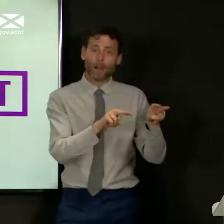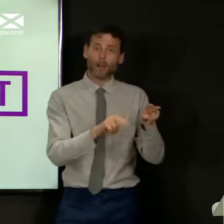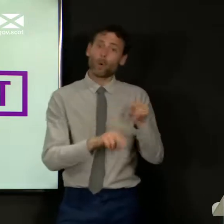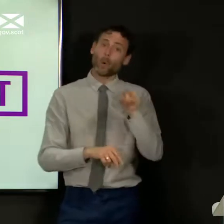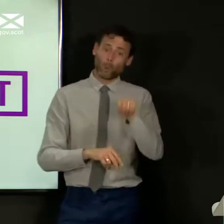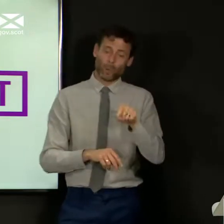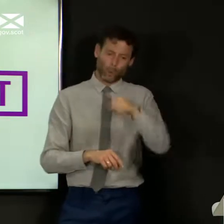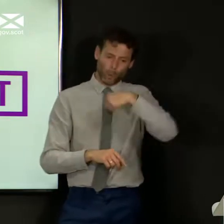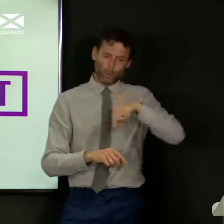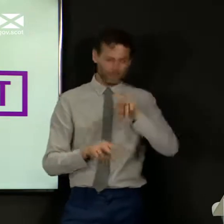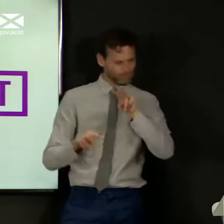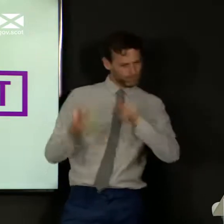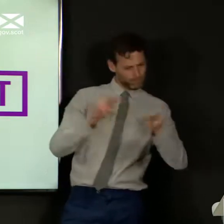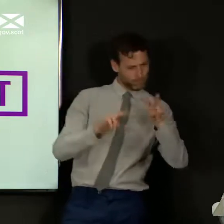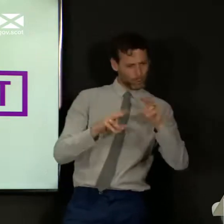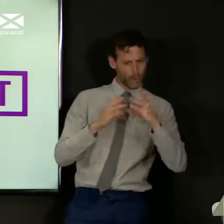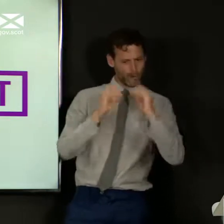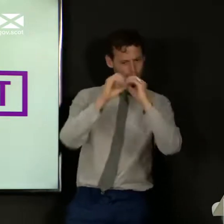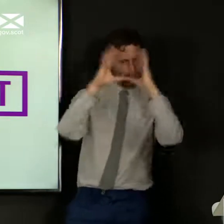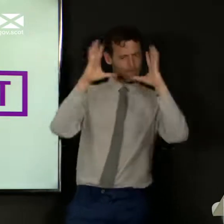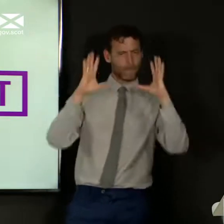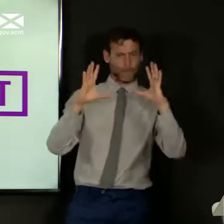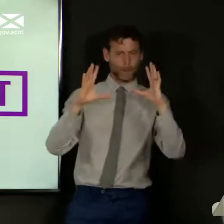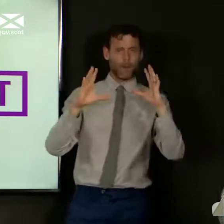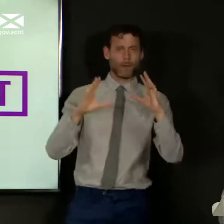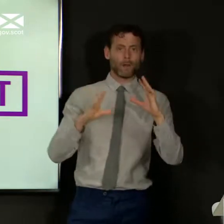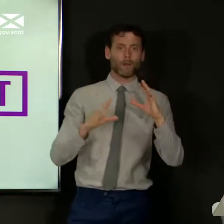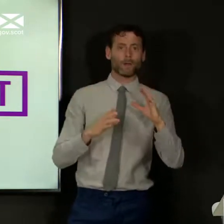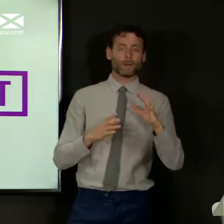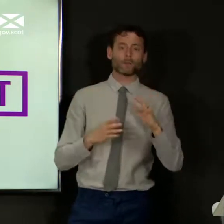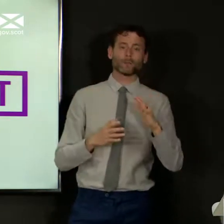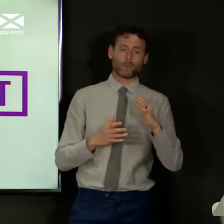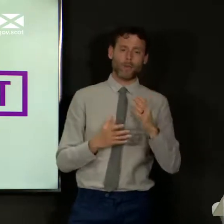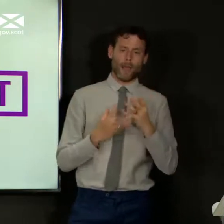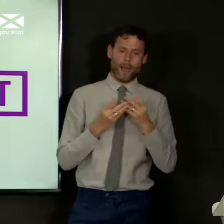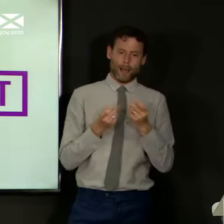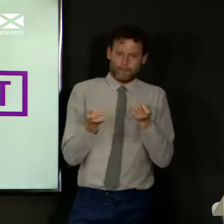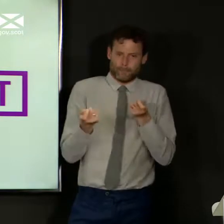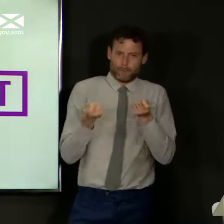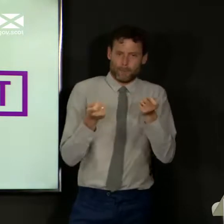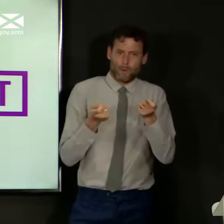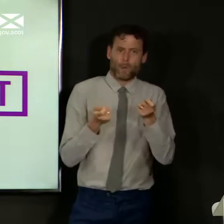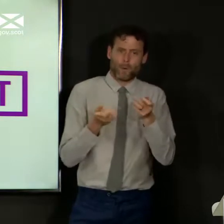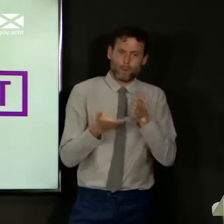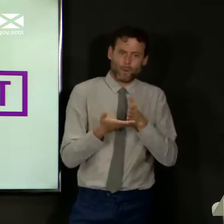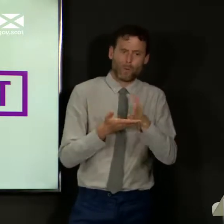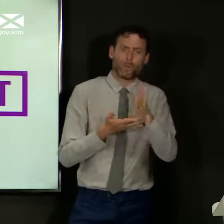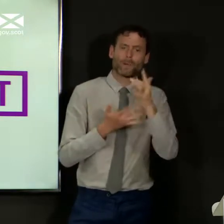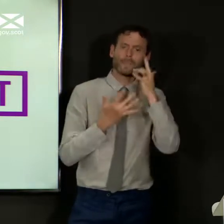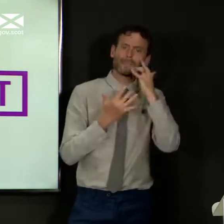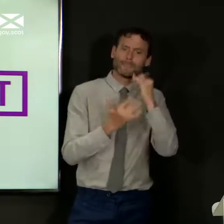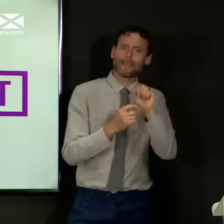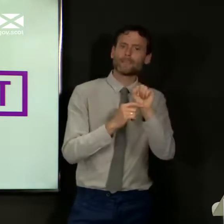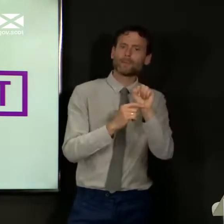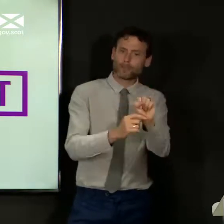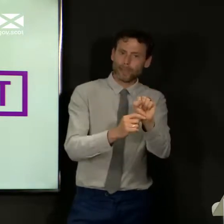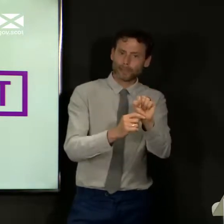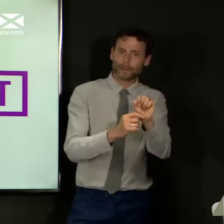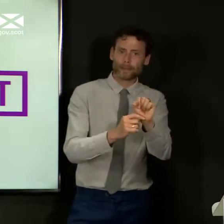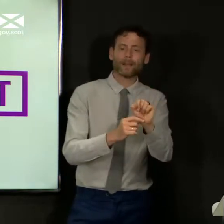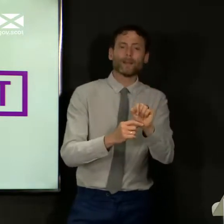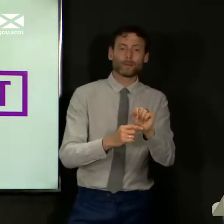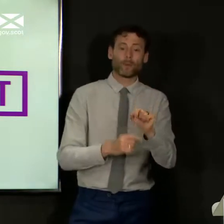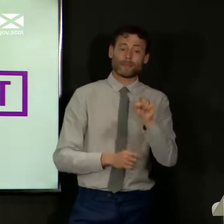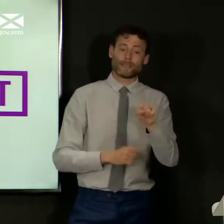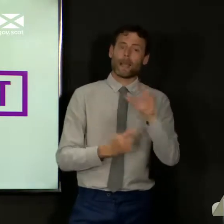that we will look to gather, certainly for the operation of Test and Protect, and then to publish